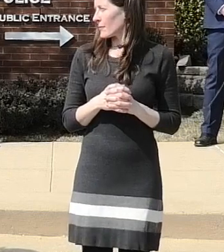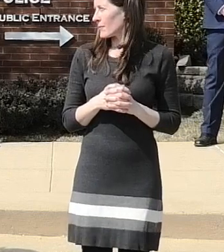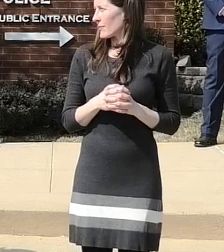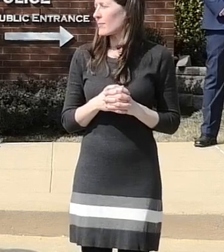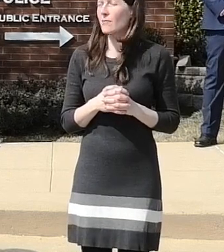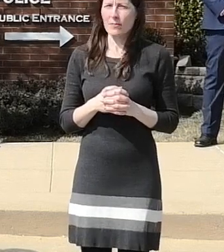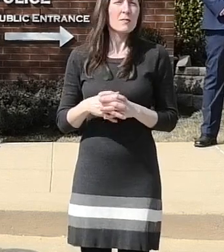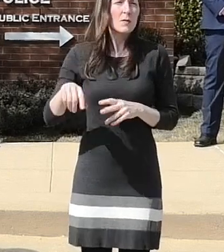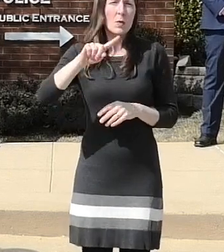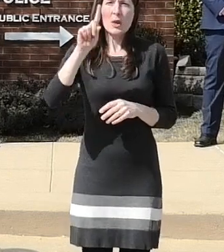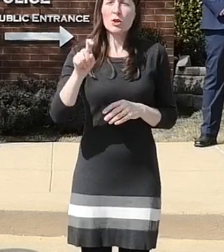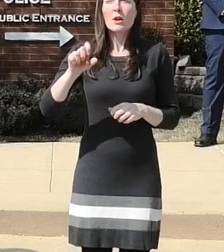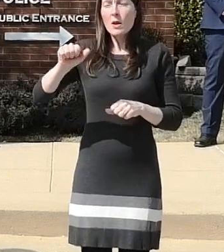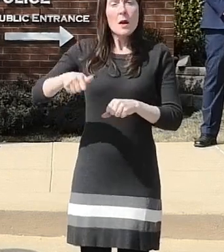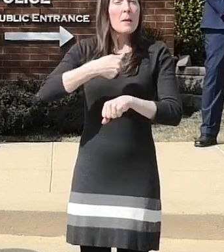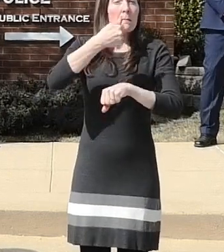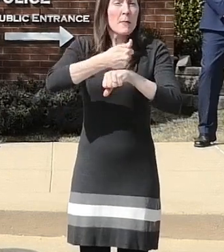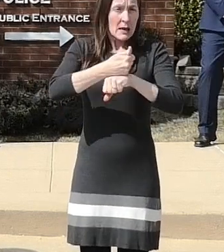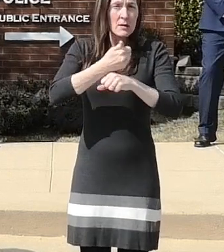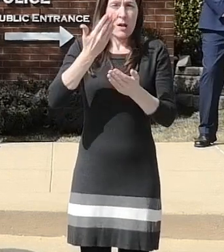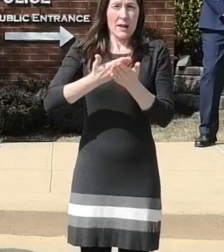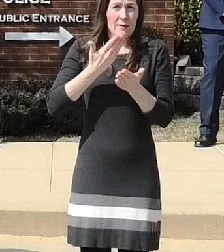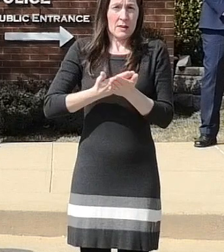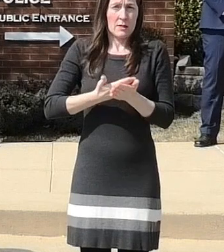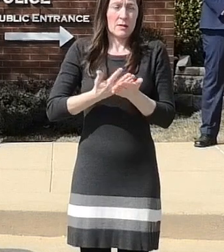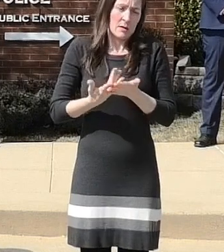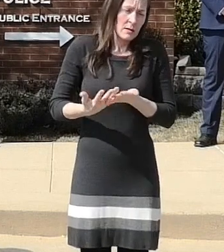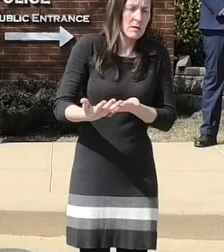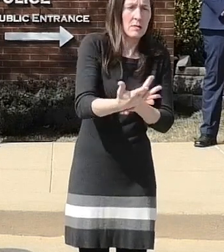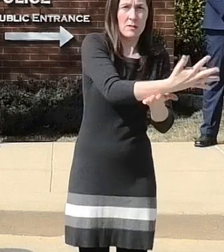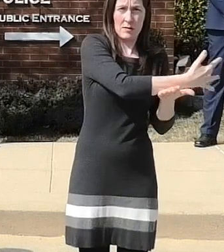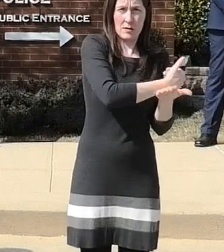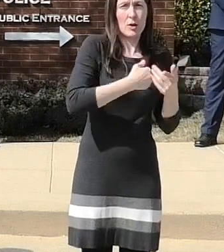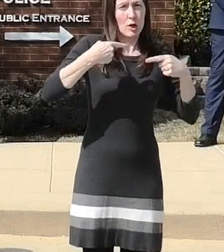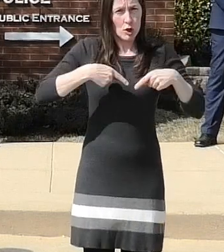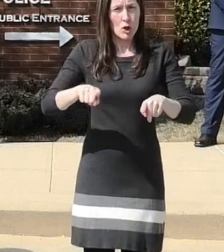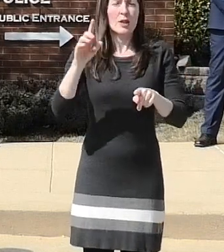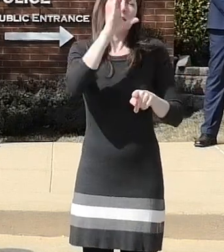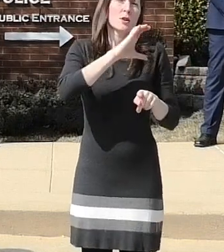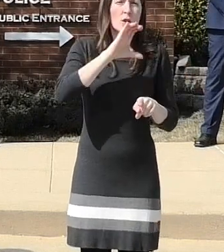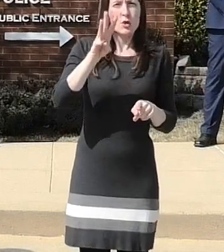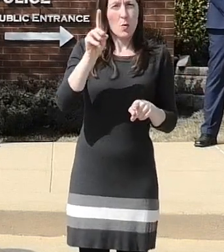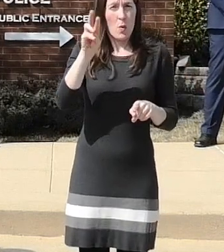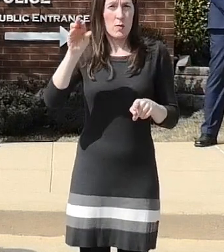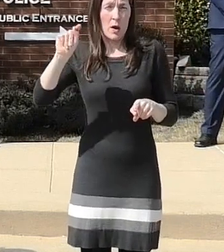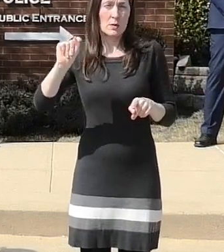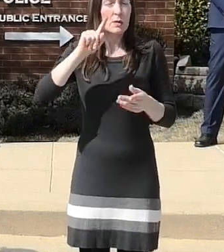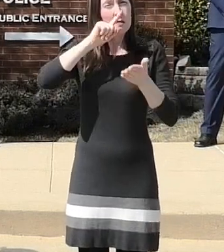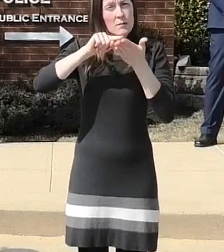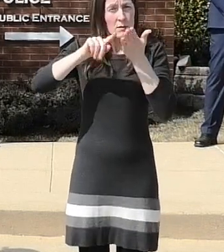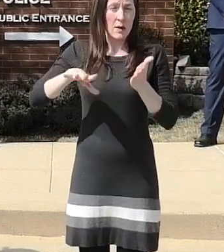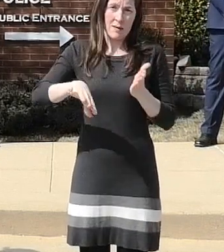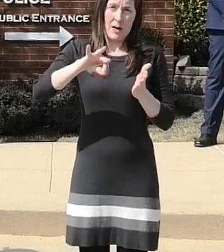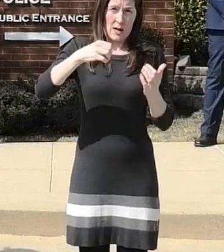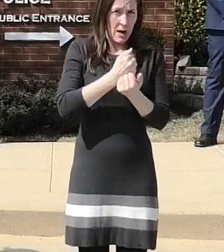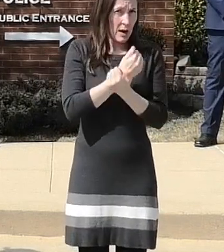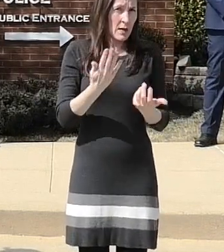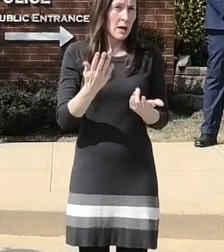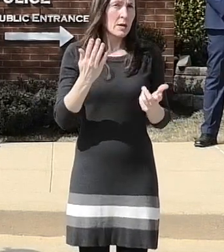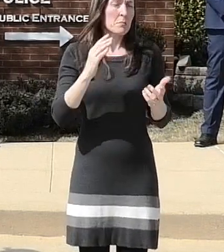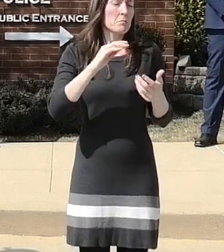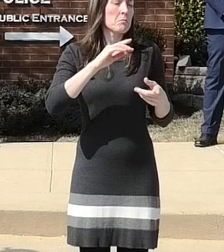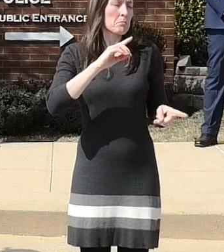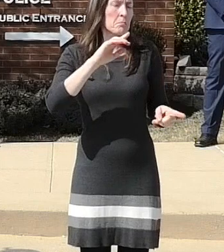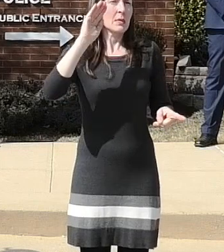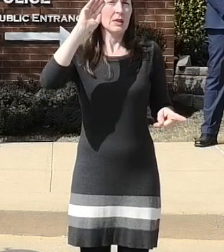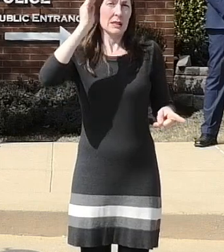is based on the evidence that was found in his home during the search warrant did the investigators find anything that indicated that